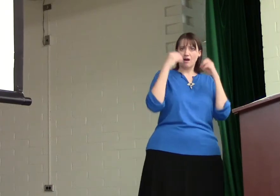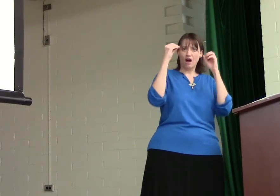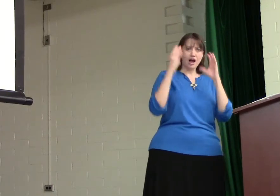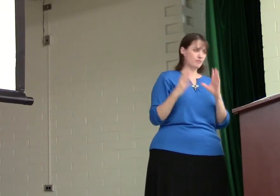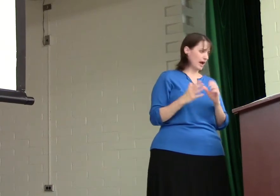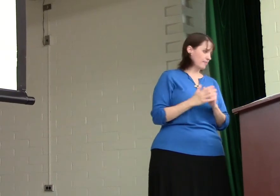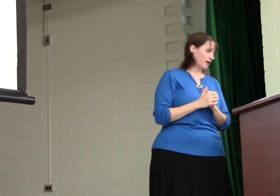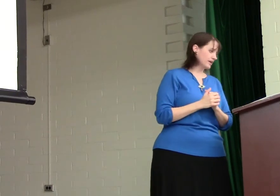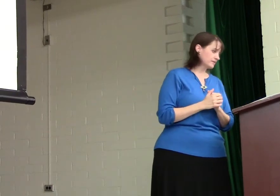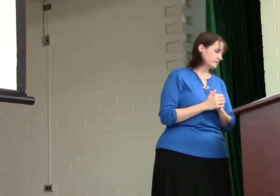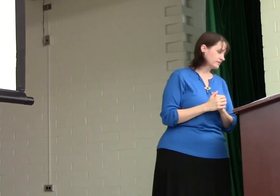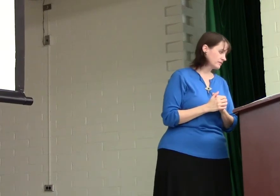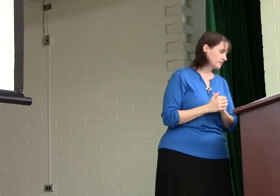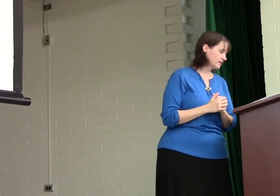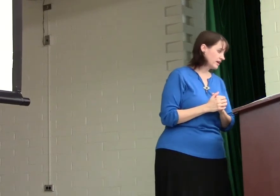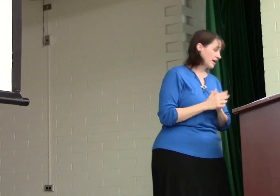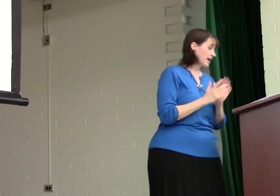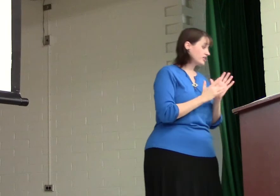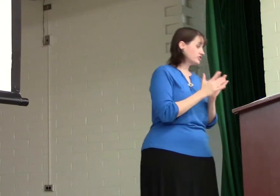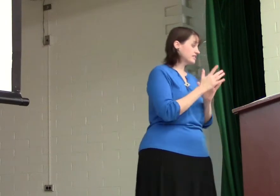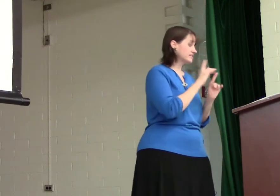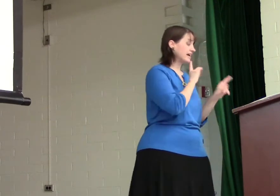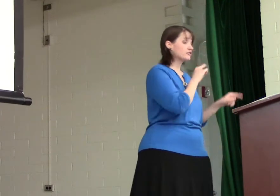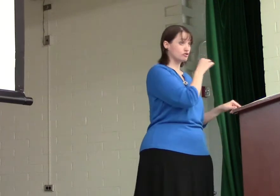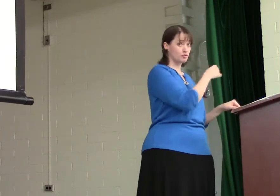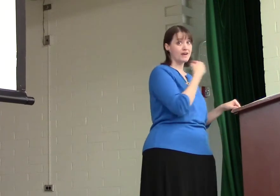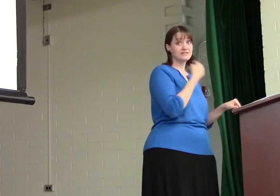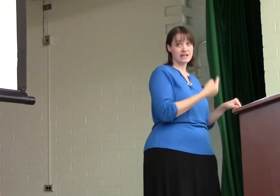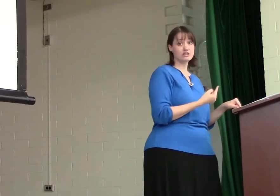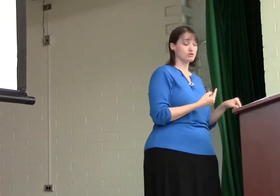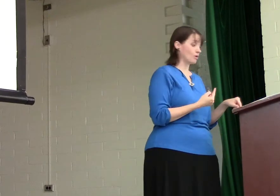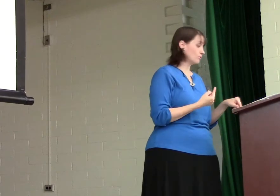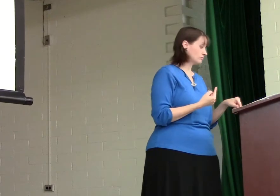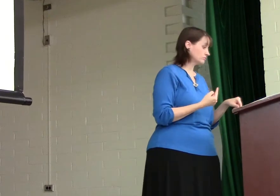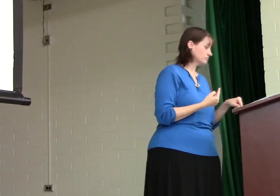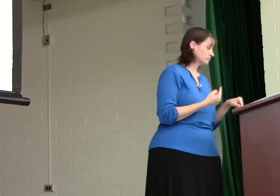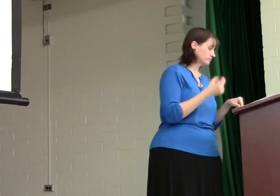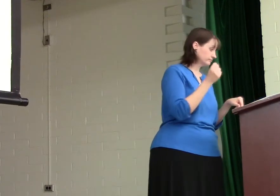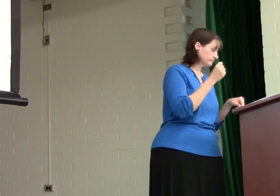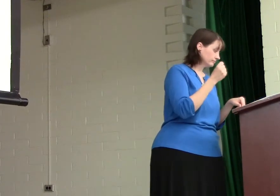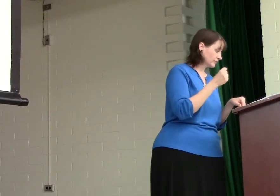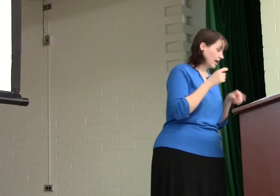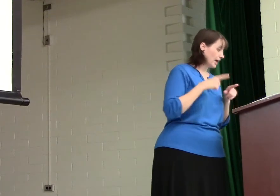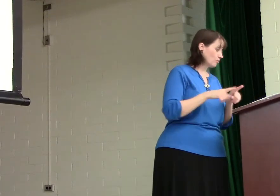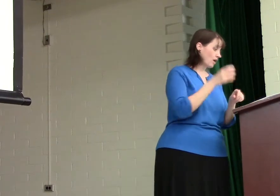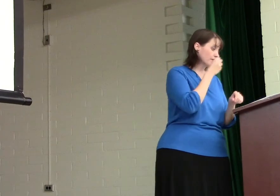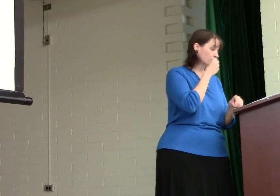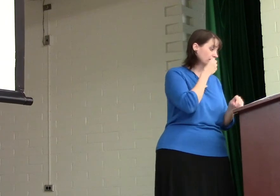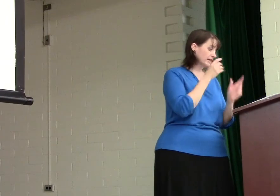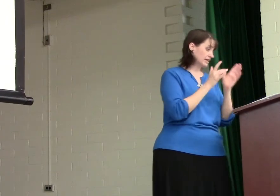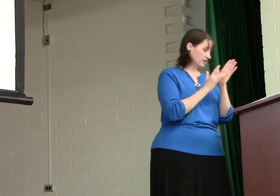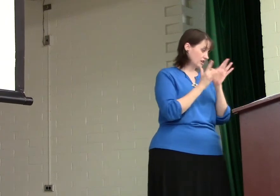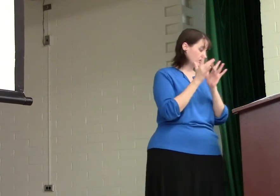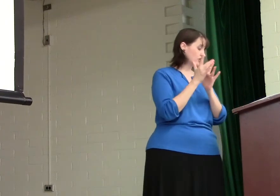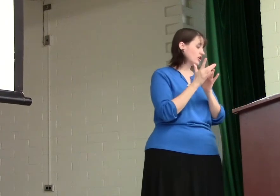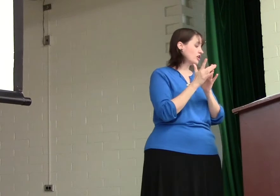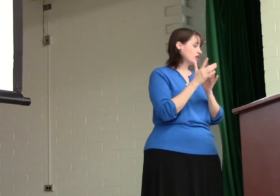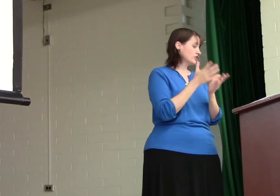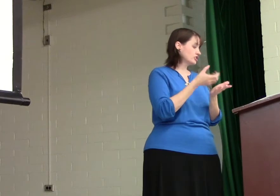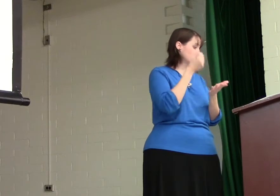I, Rabbi? And Jesus answered, You have said so. And while they were eating, Jesus